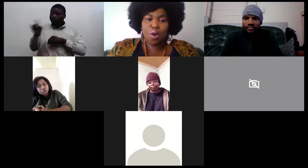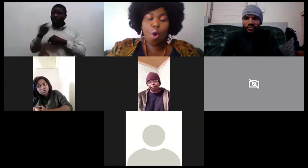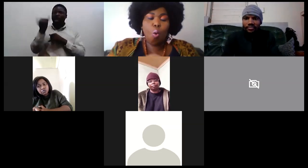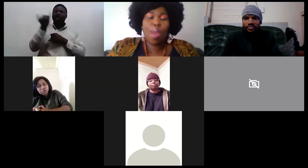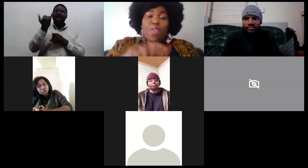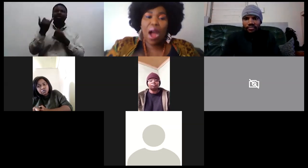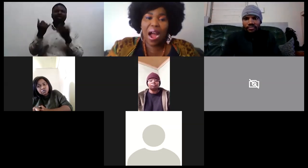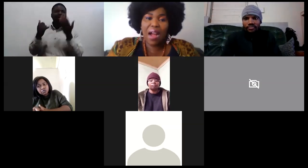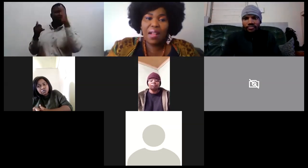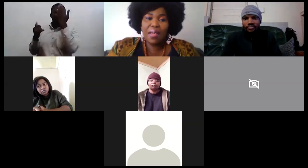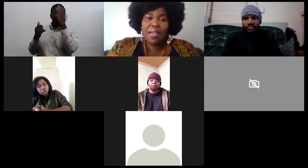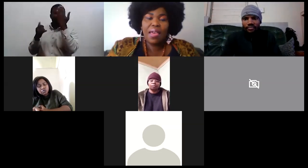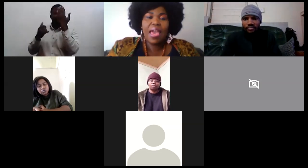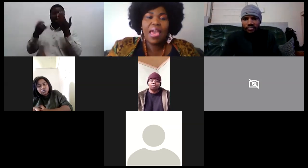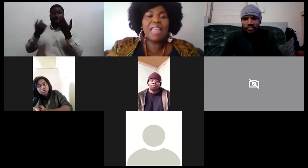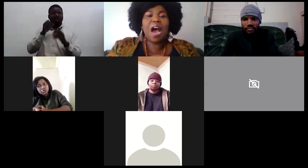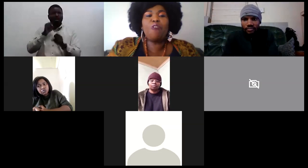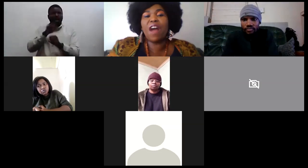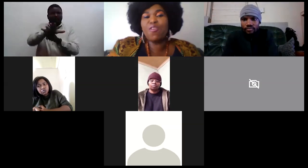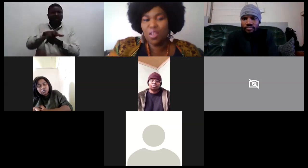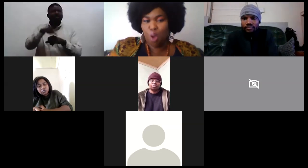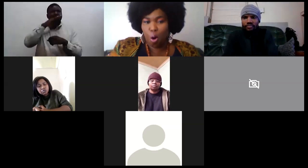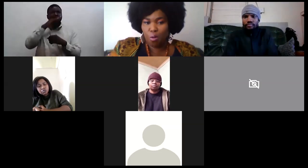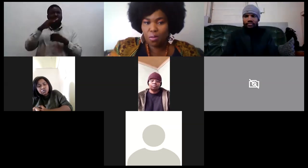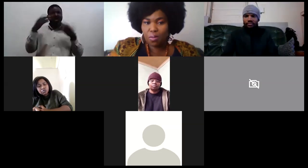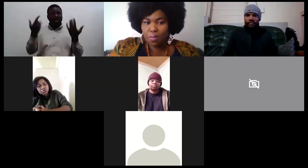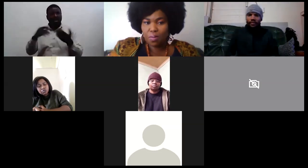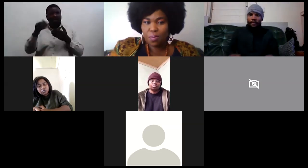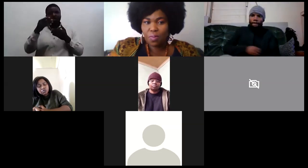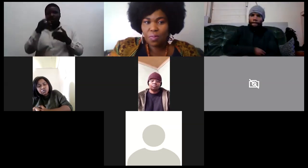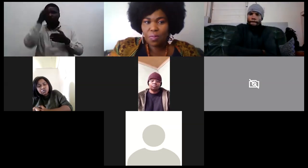be or where you are and how far you can go